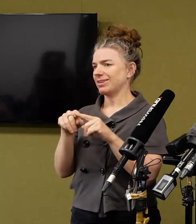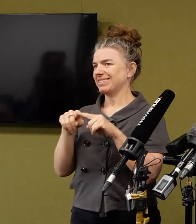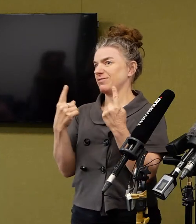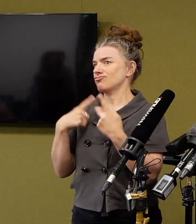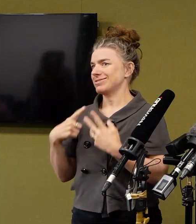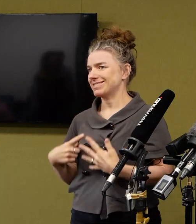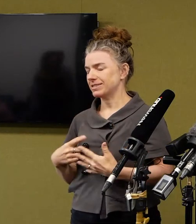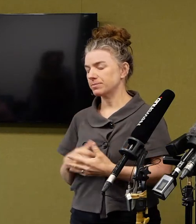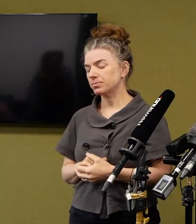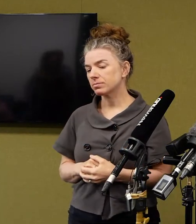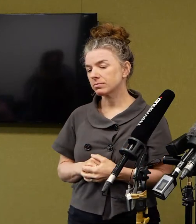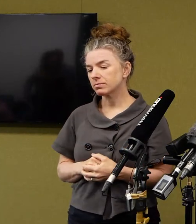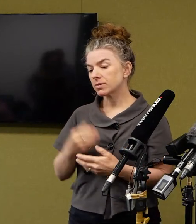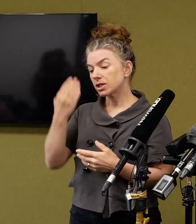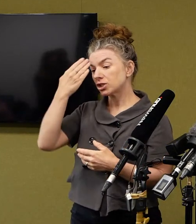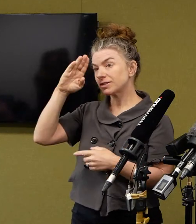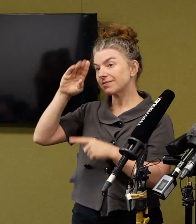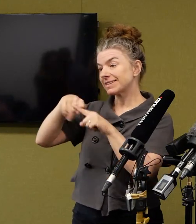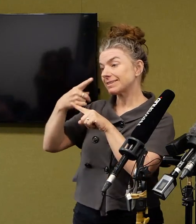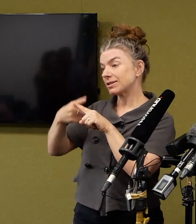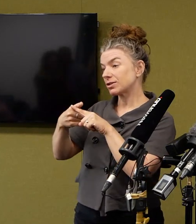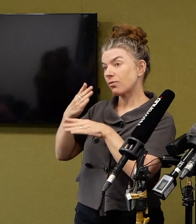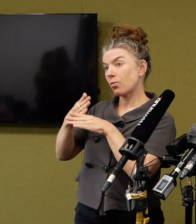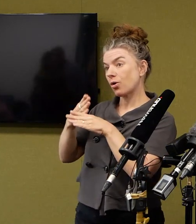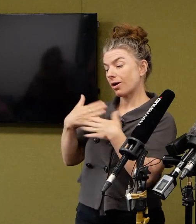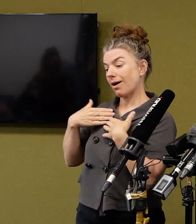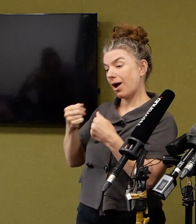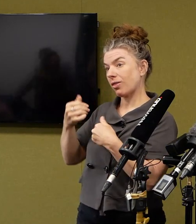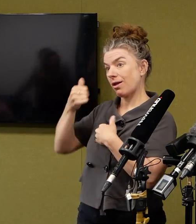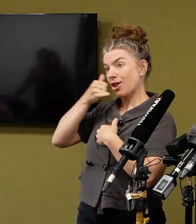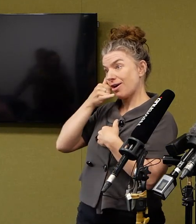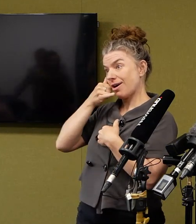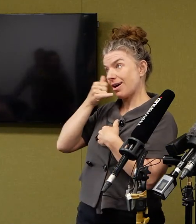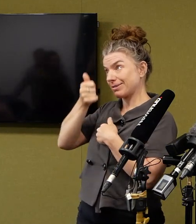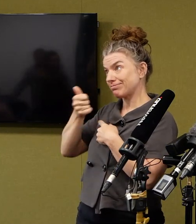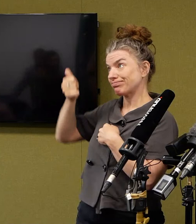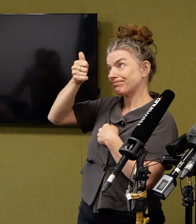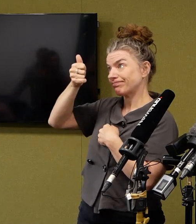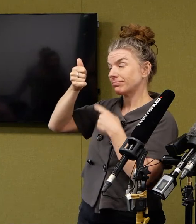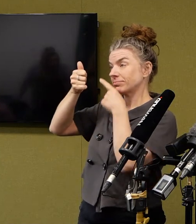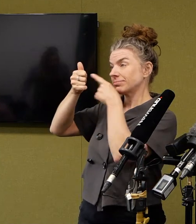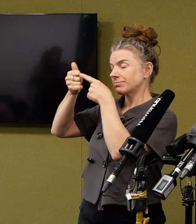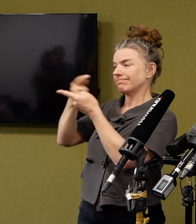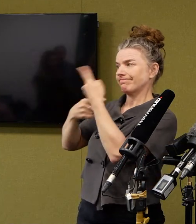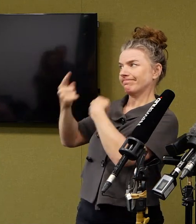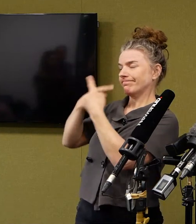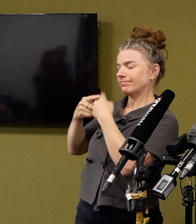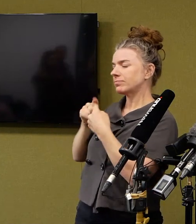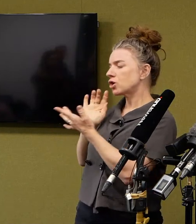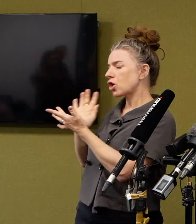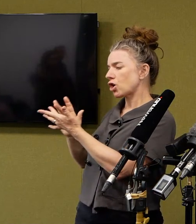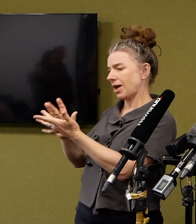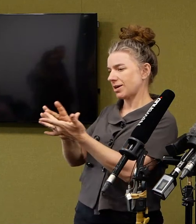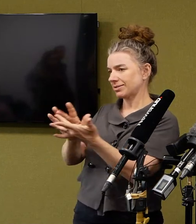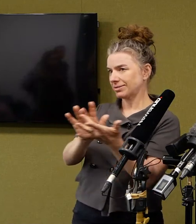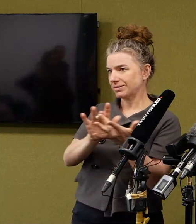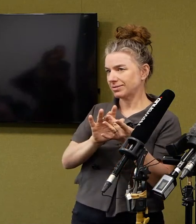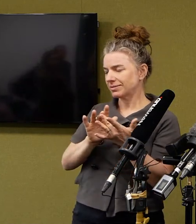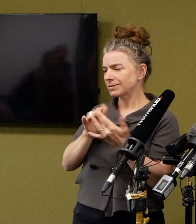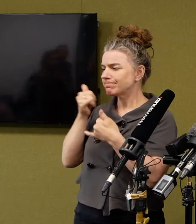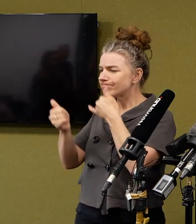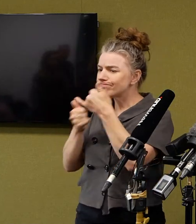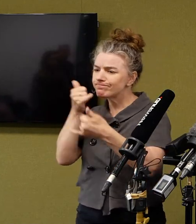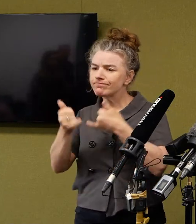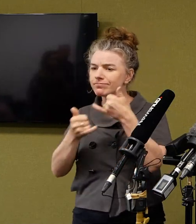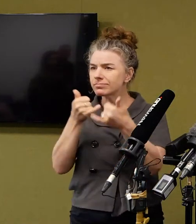with the Healthline Chief Executive today, what they are doing is contacting people proactively to the extent that they need to